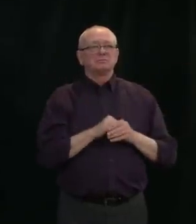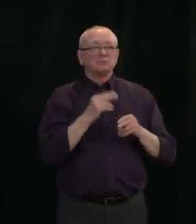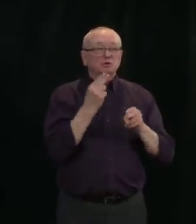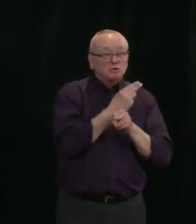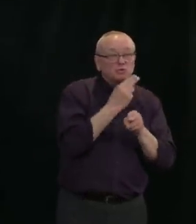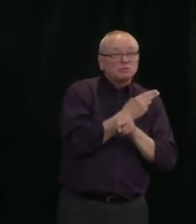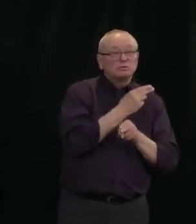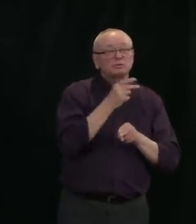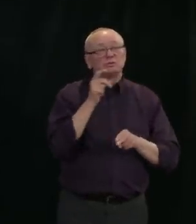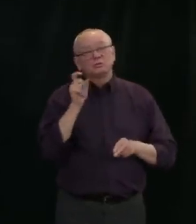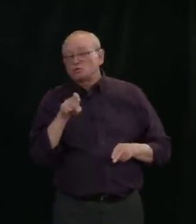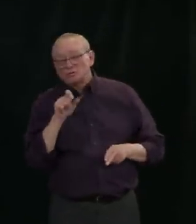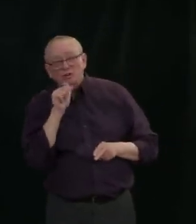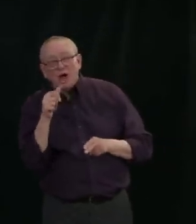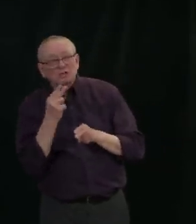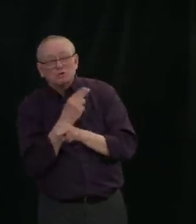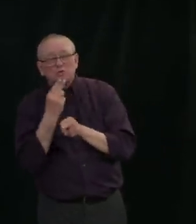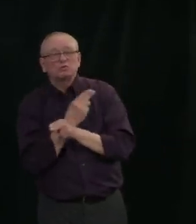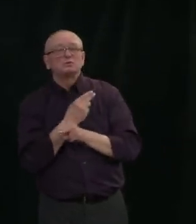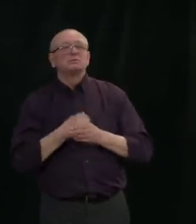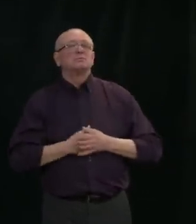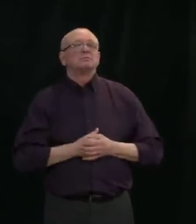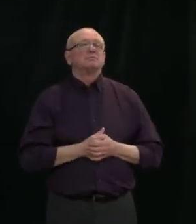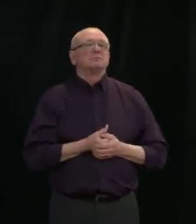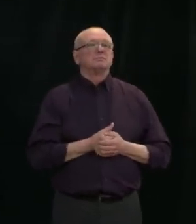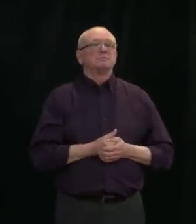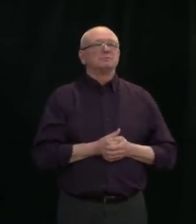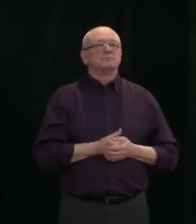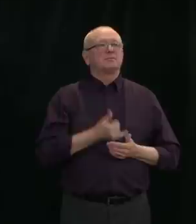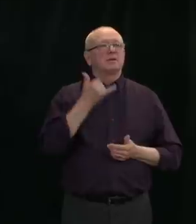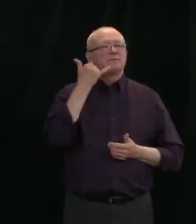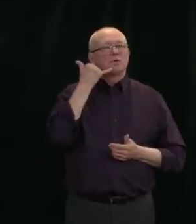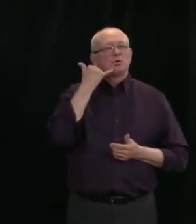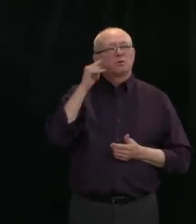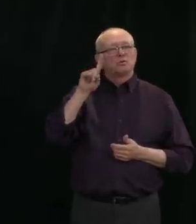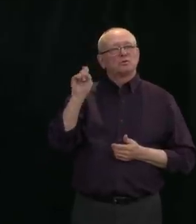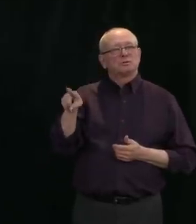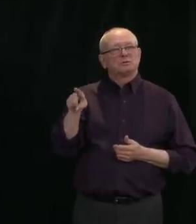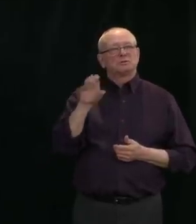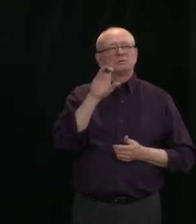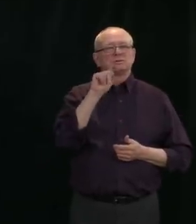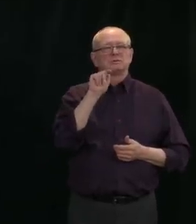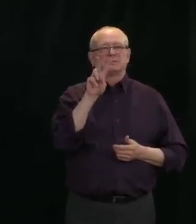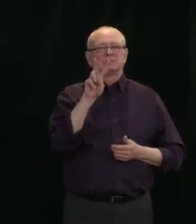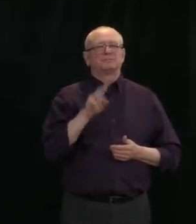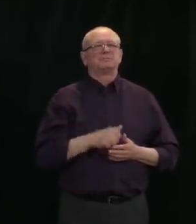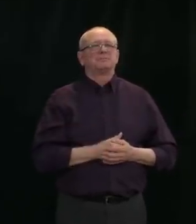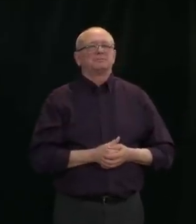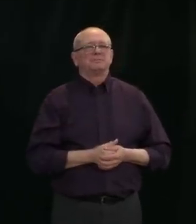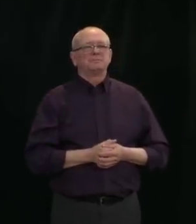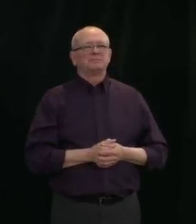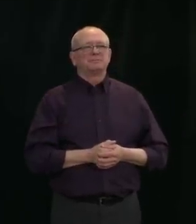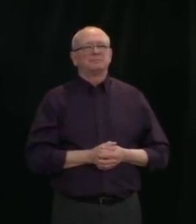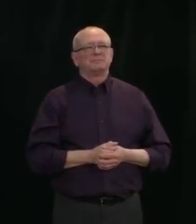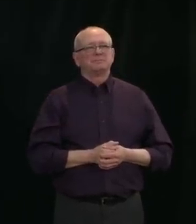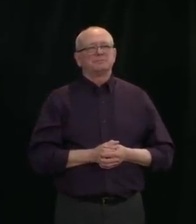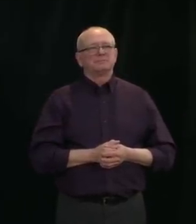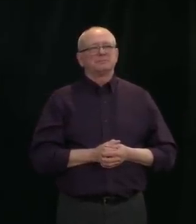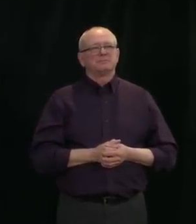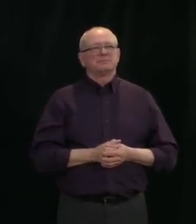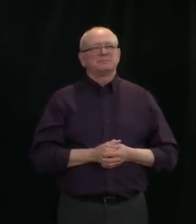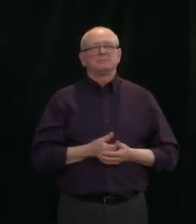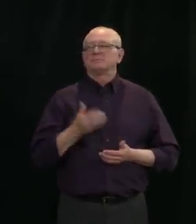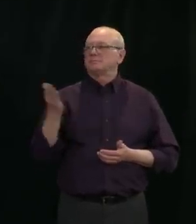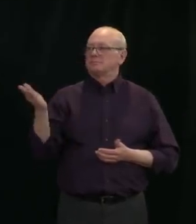caller, please? Thank you. The next call is from Kevin Nimick of CTV. Please go ahead. Hi, Dr. Hinshaw, can you please clarify